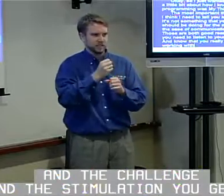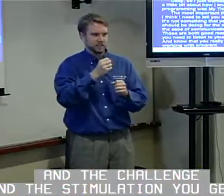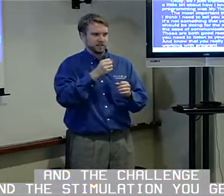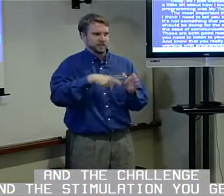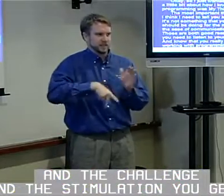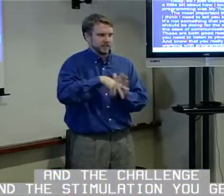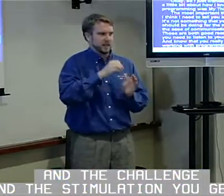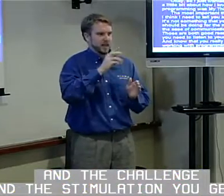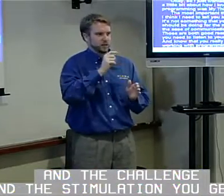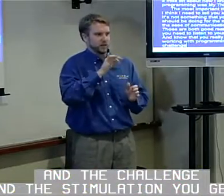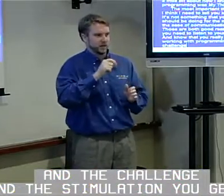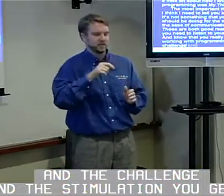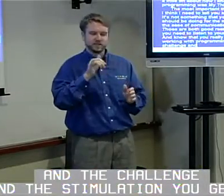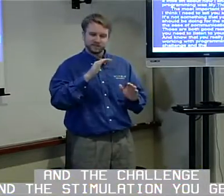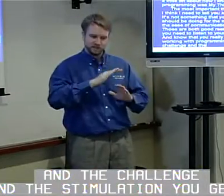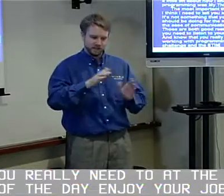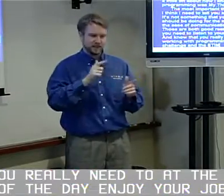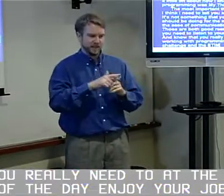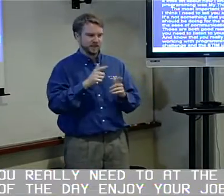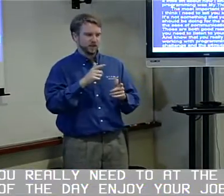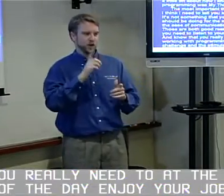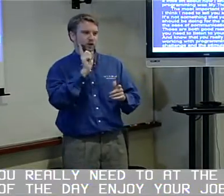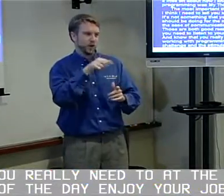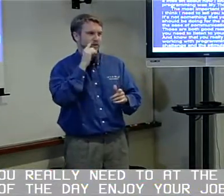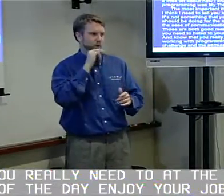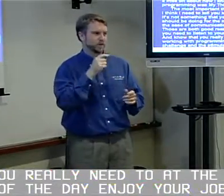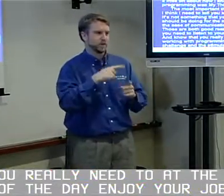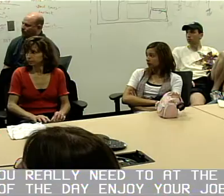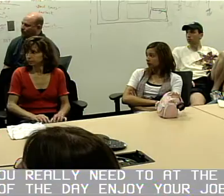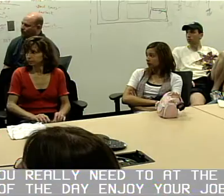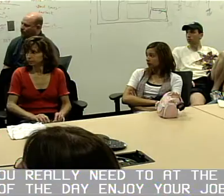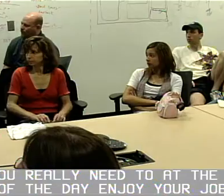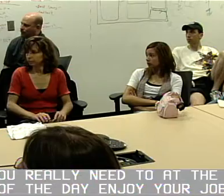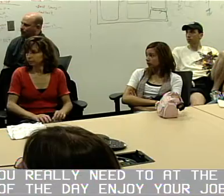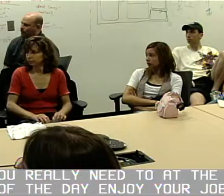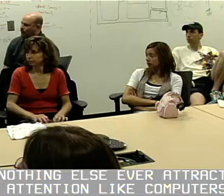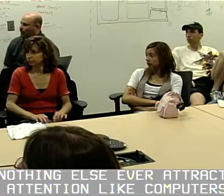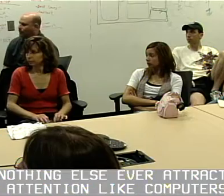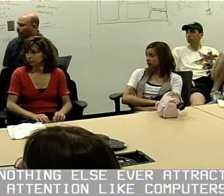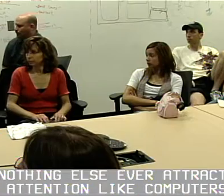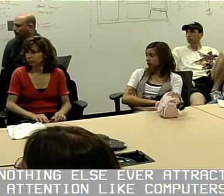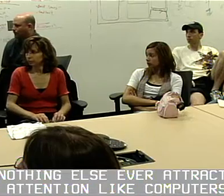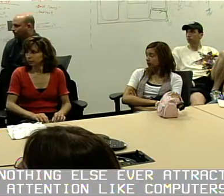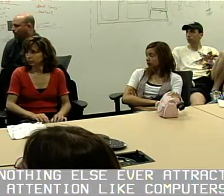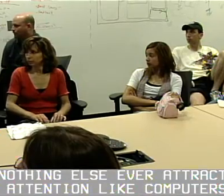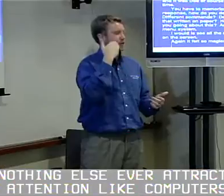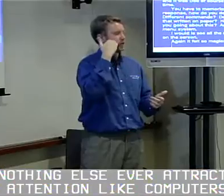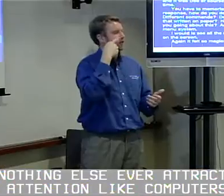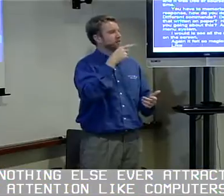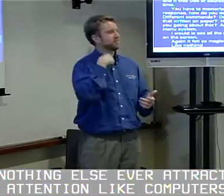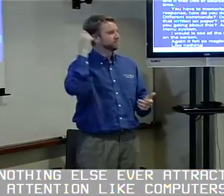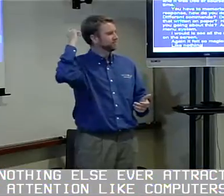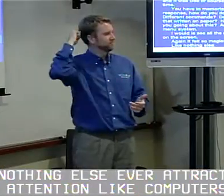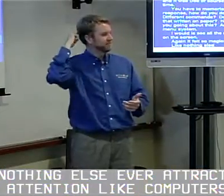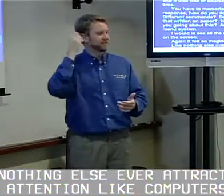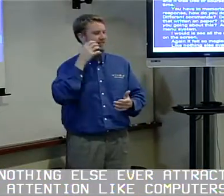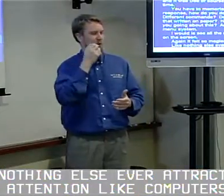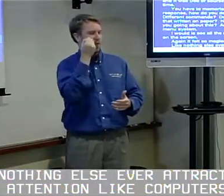challenge and the stimulation you get. You really need to, at the end of the day, enjoy your job. Nothing else ever attracted my attention like computers